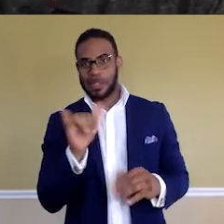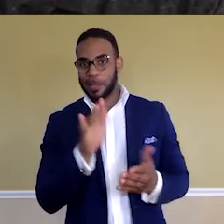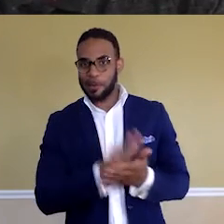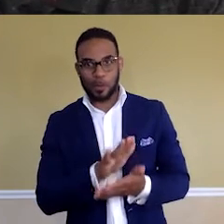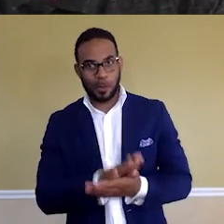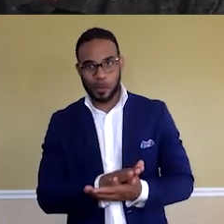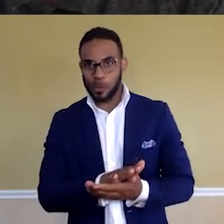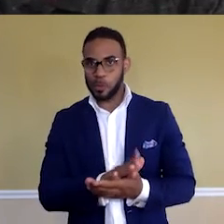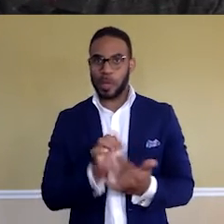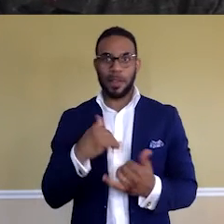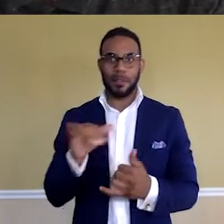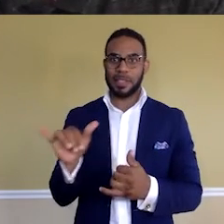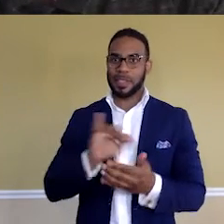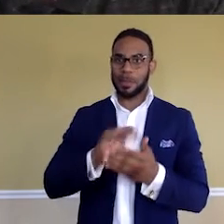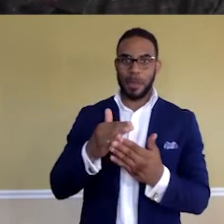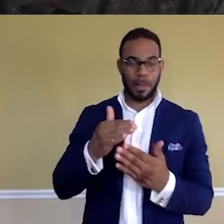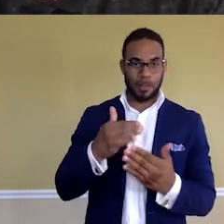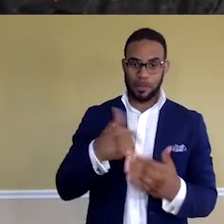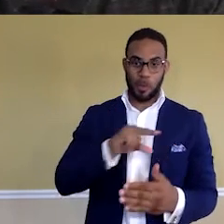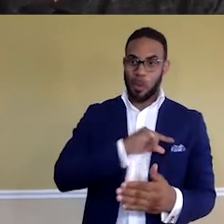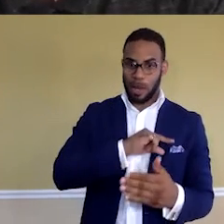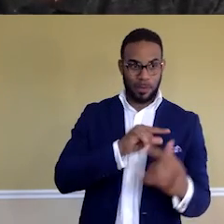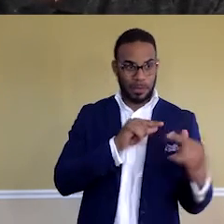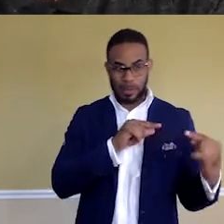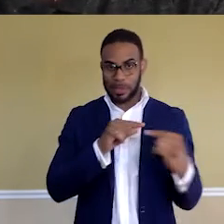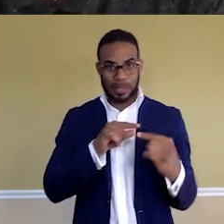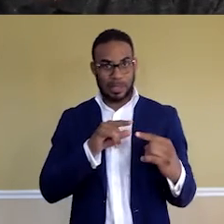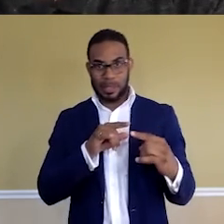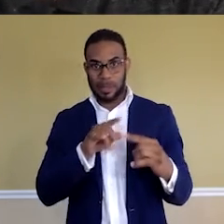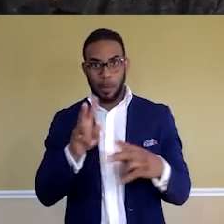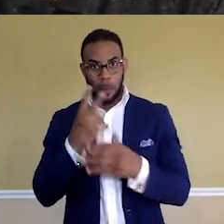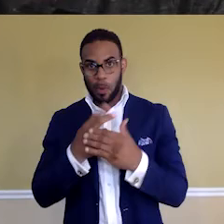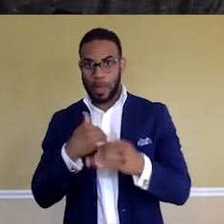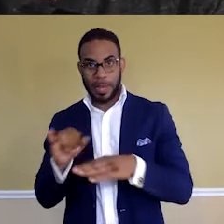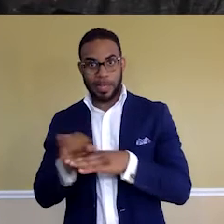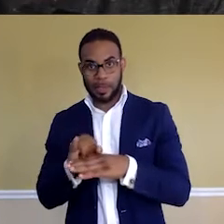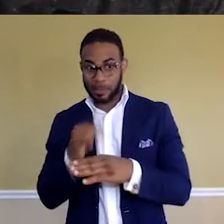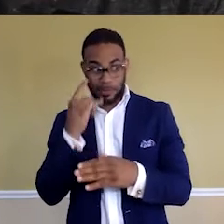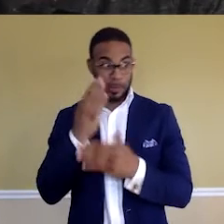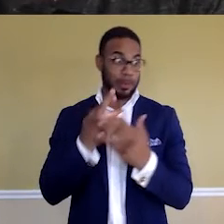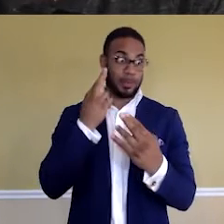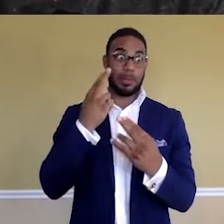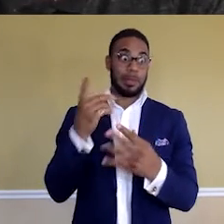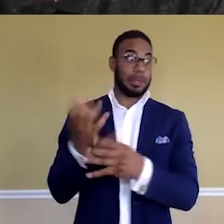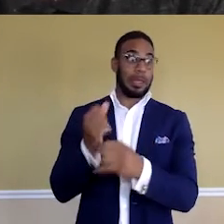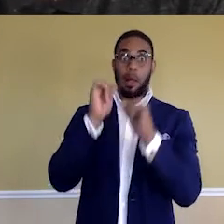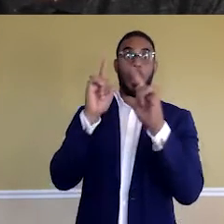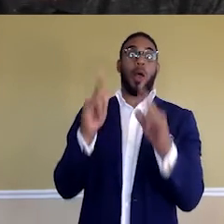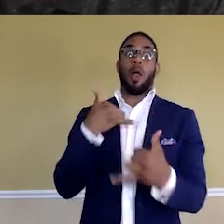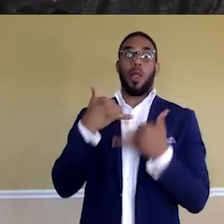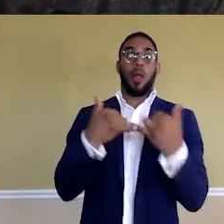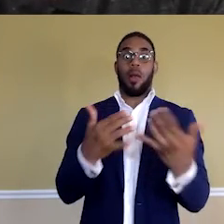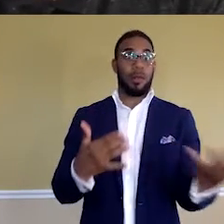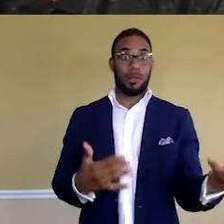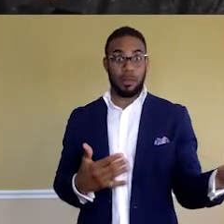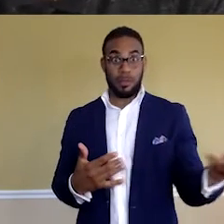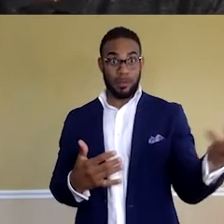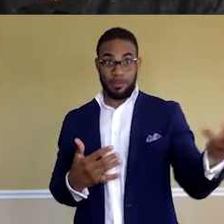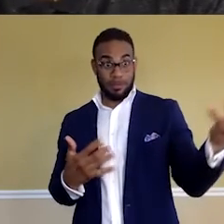we have the same amount of qualifications, we both have internships, but for some reason, he's getting all the calls. For me,